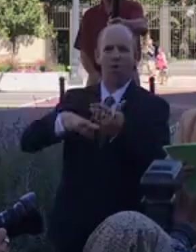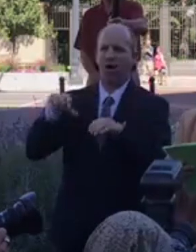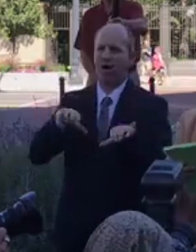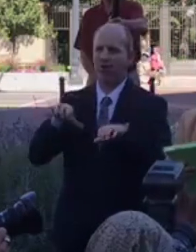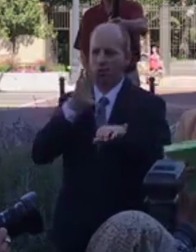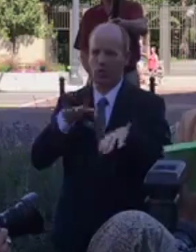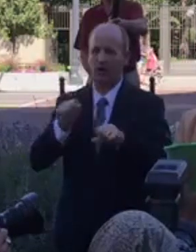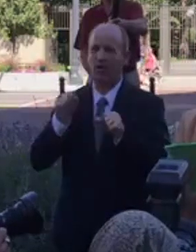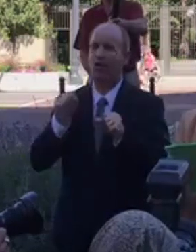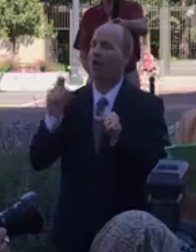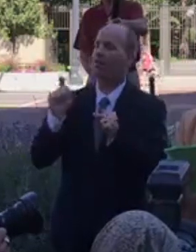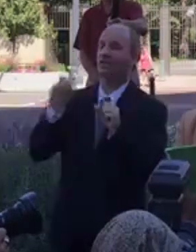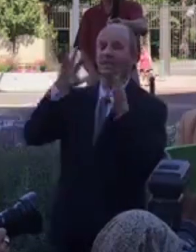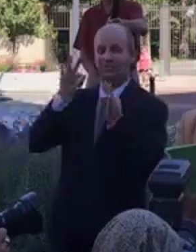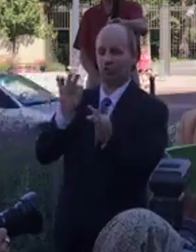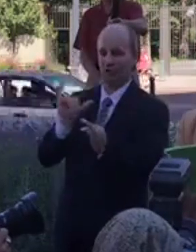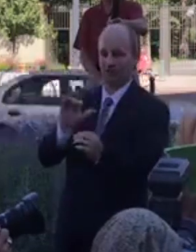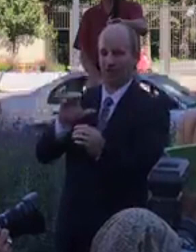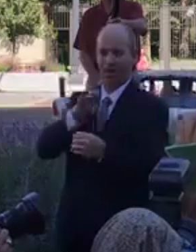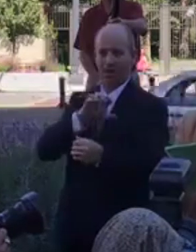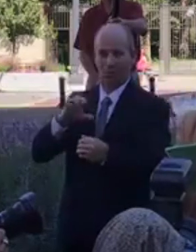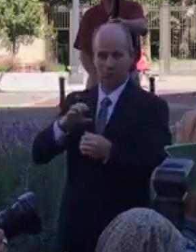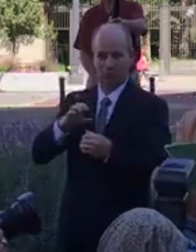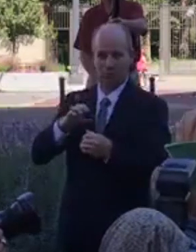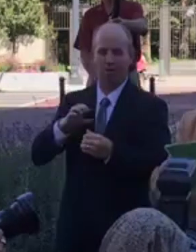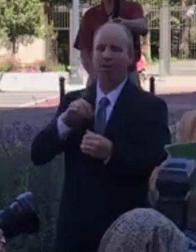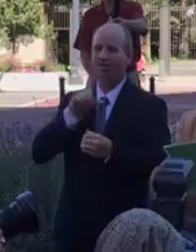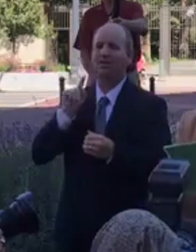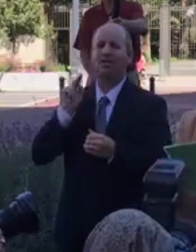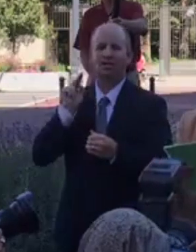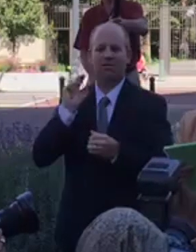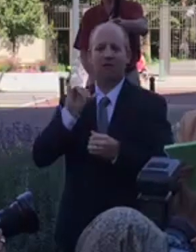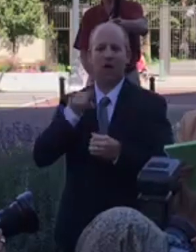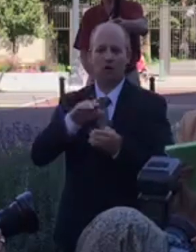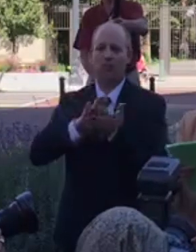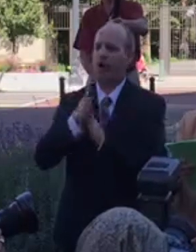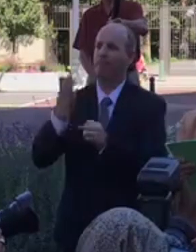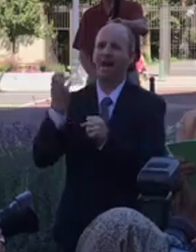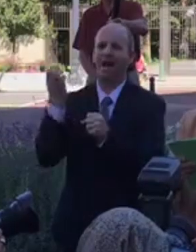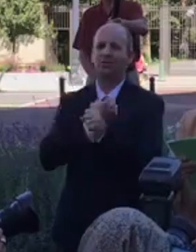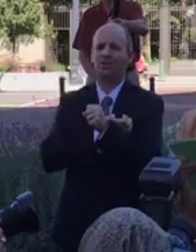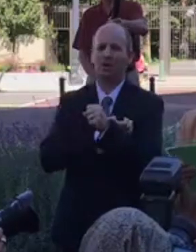The decision of the council that you be excommunicated